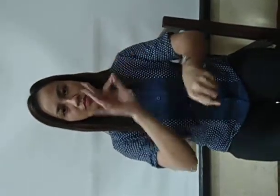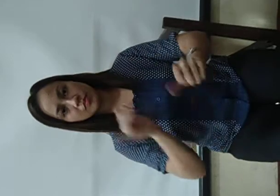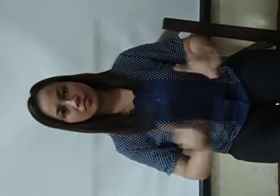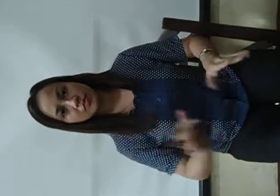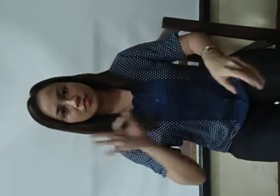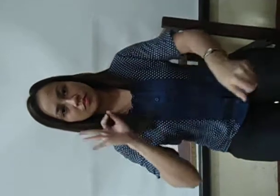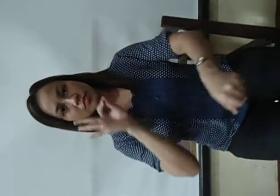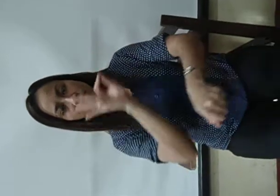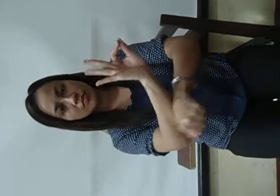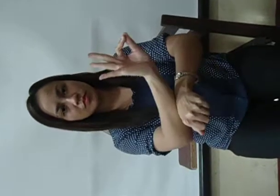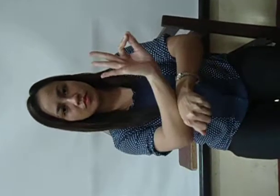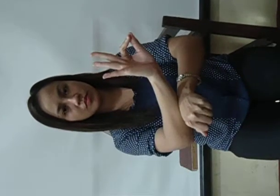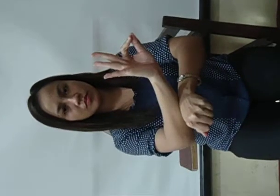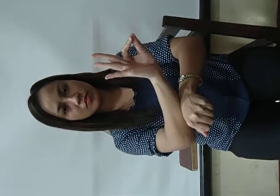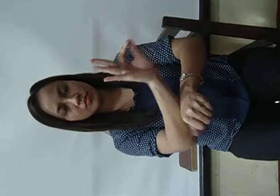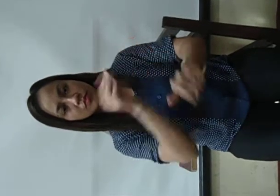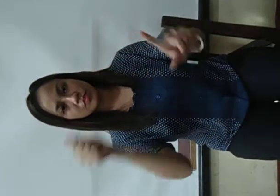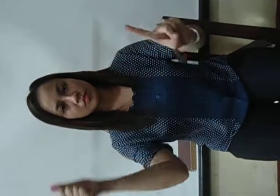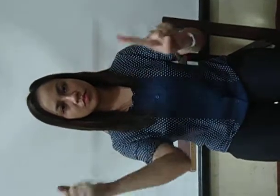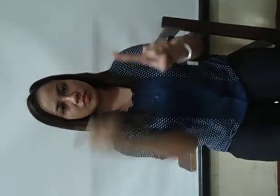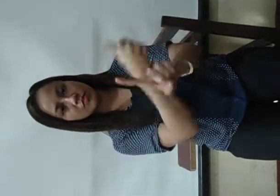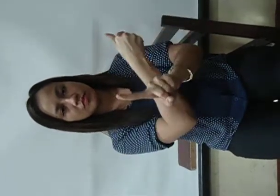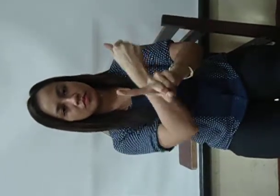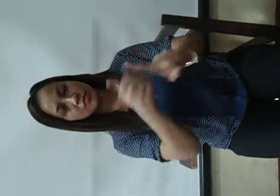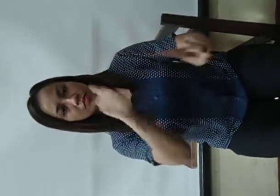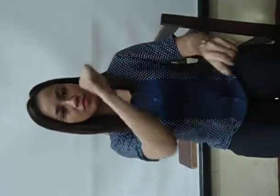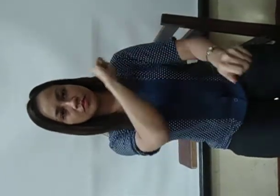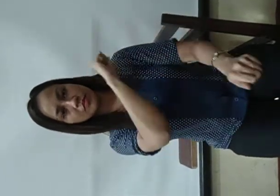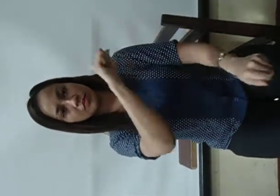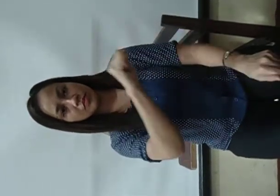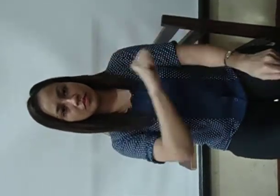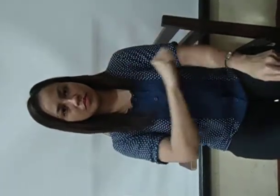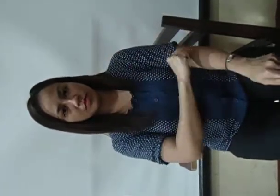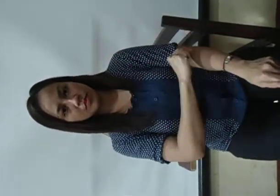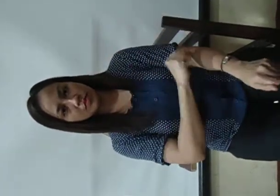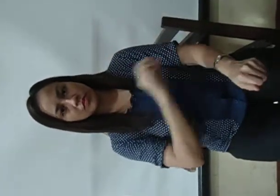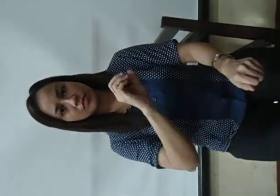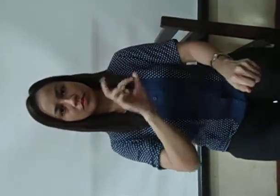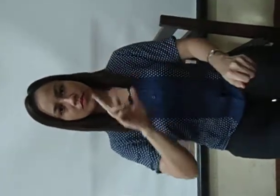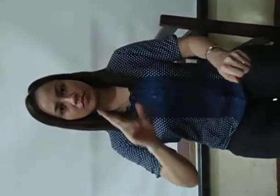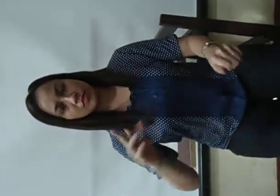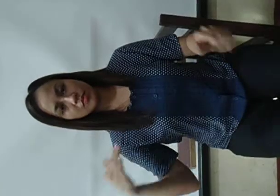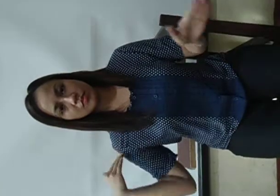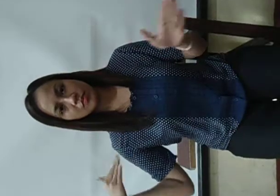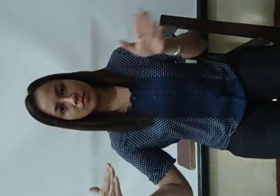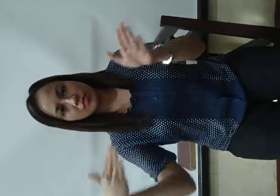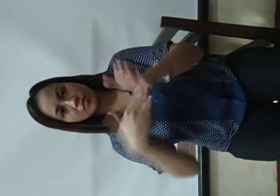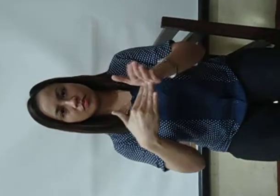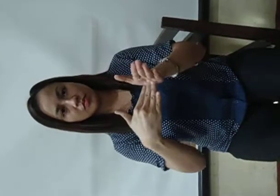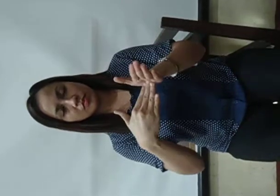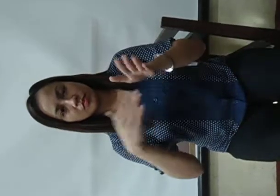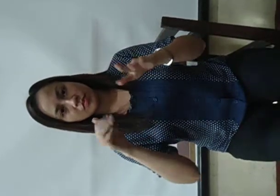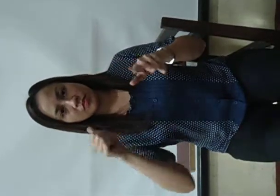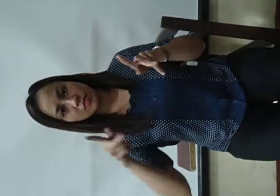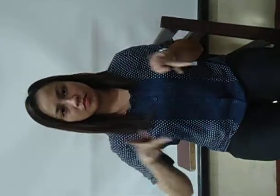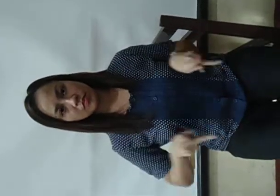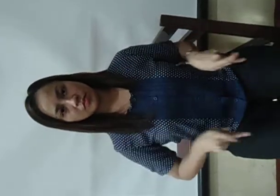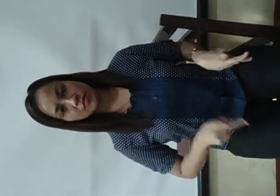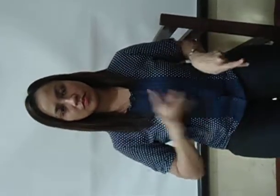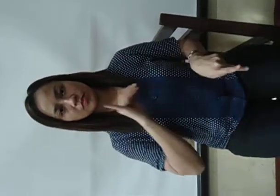abuse of authority, or against a person who is incapable of